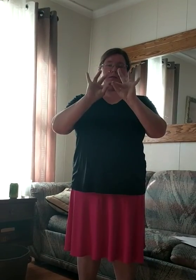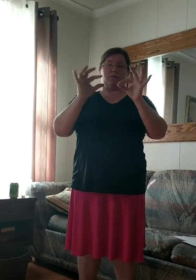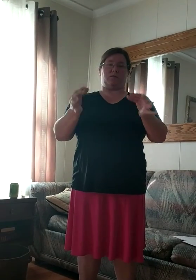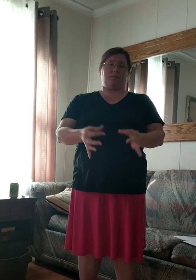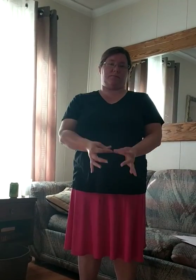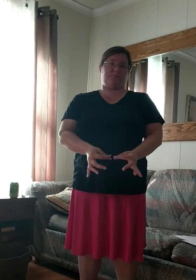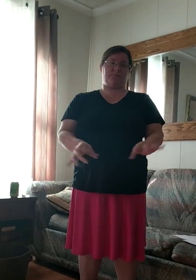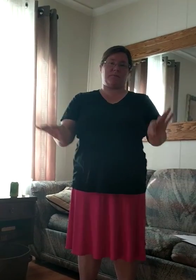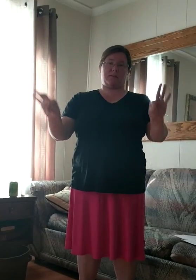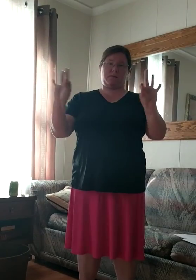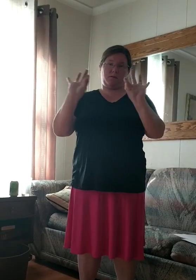circle.